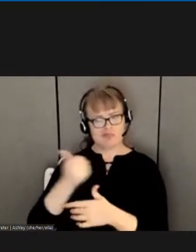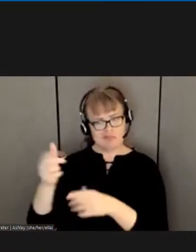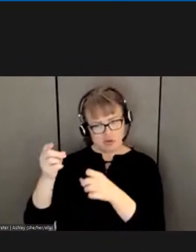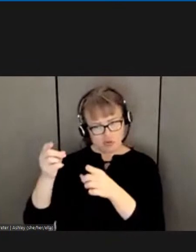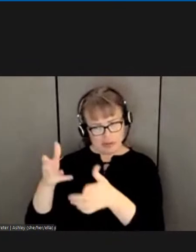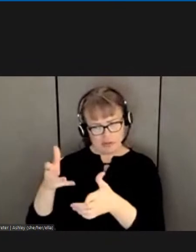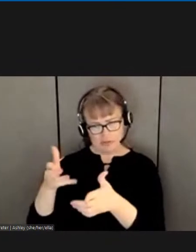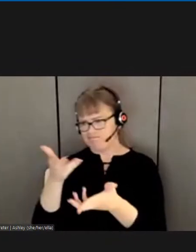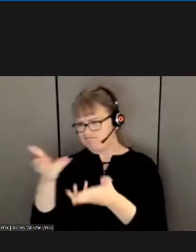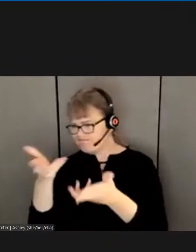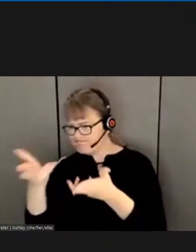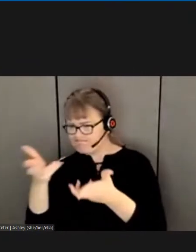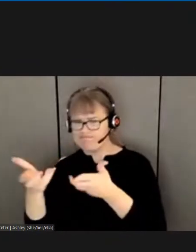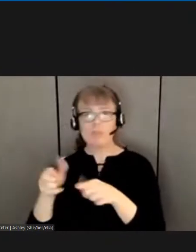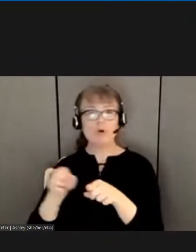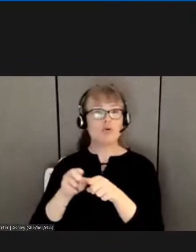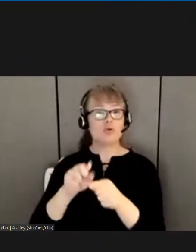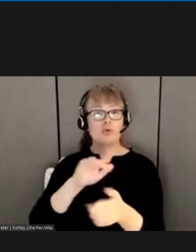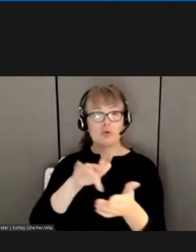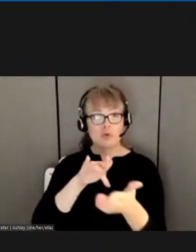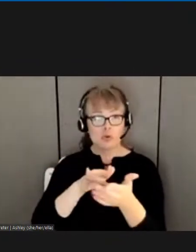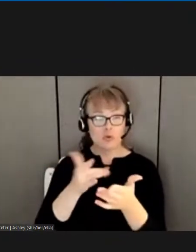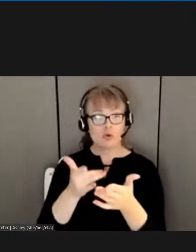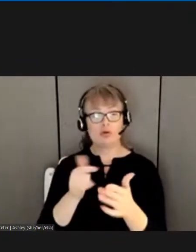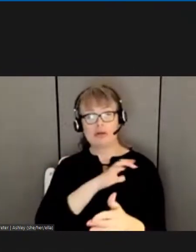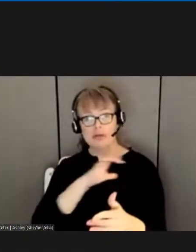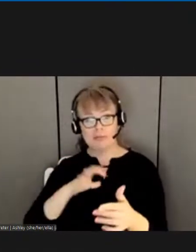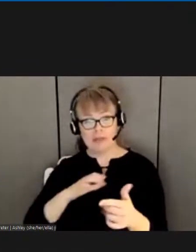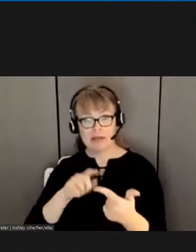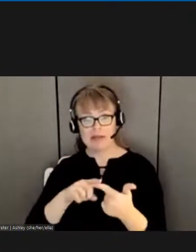meetings with the cord and negotiating committee the craft directors and